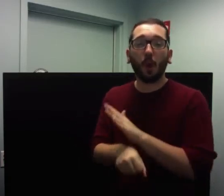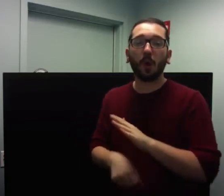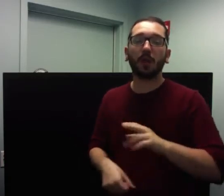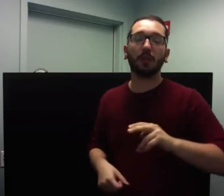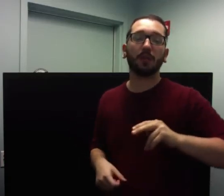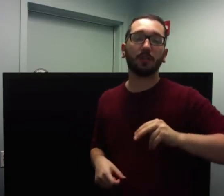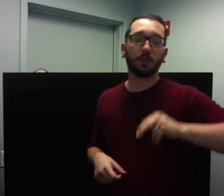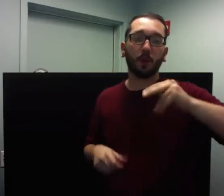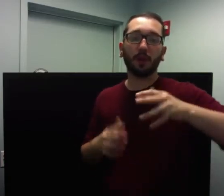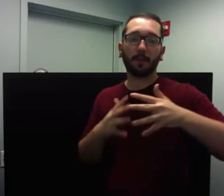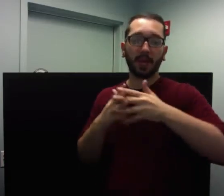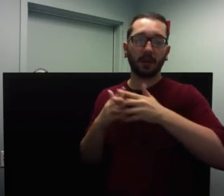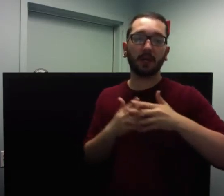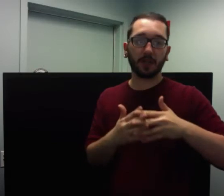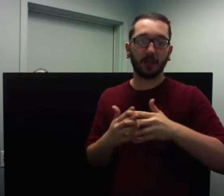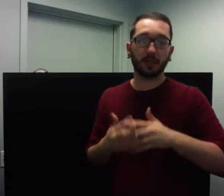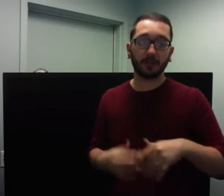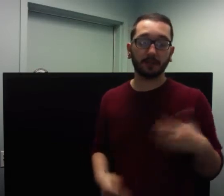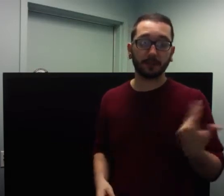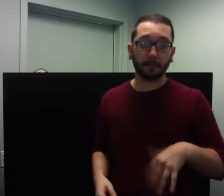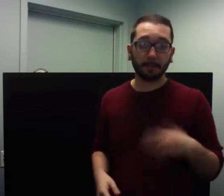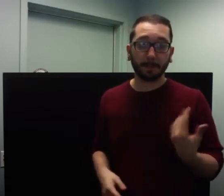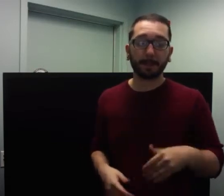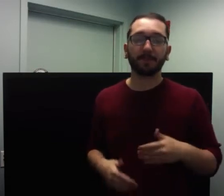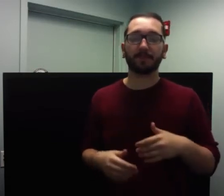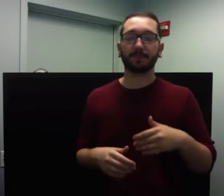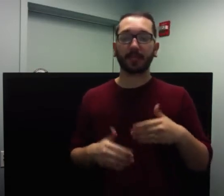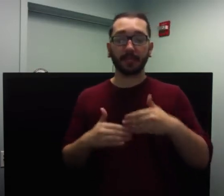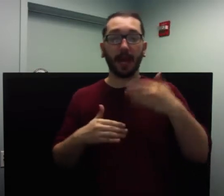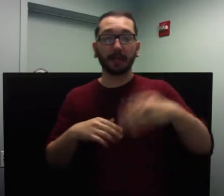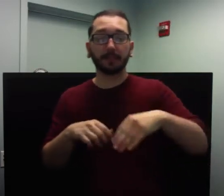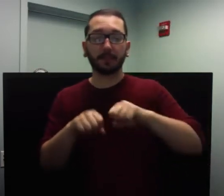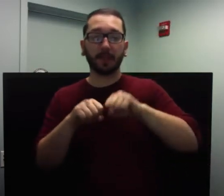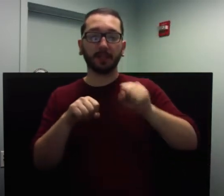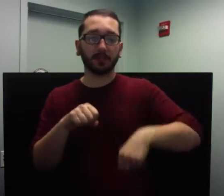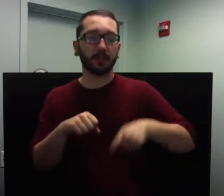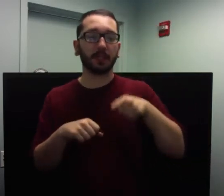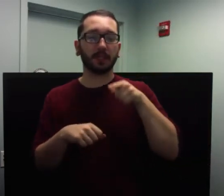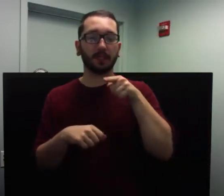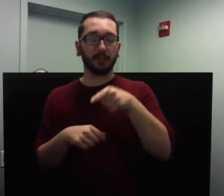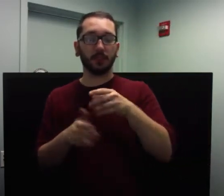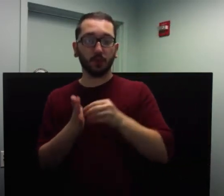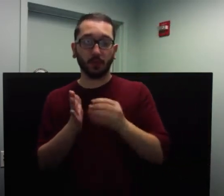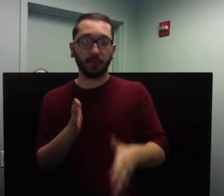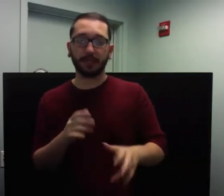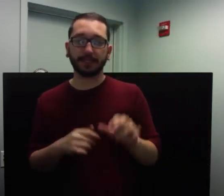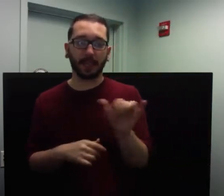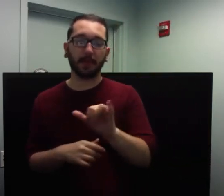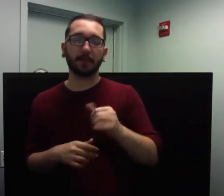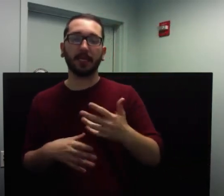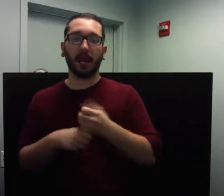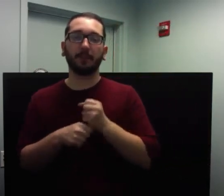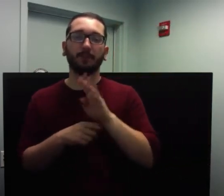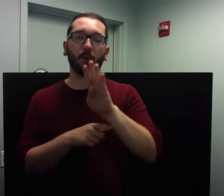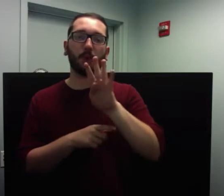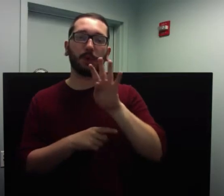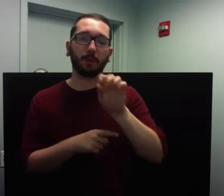Well, the next term, that student pulled a 4.0 grade point average. The only thing that had changed